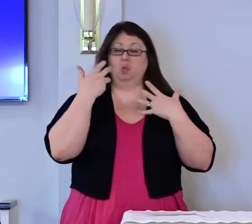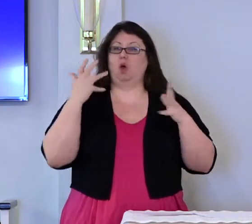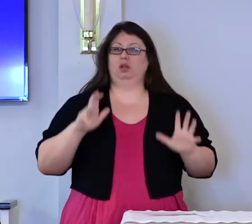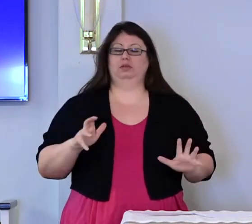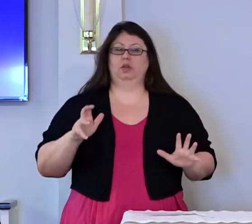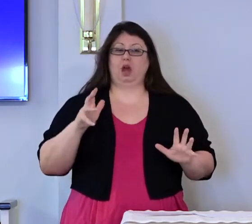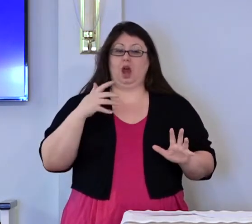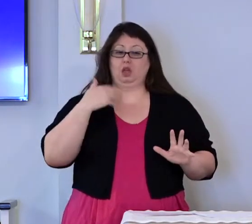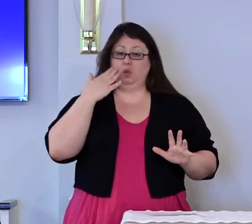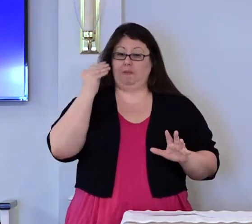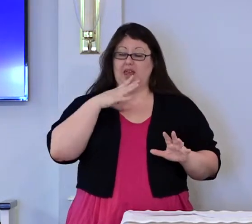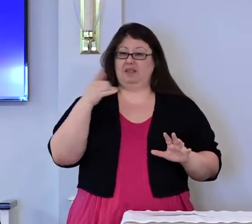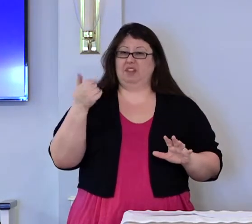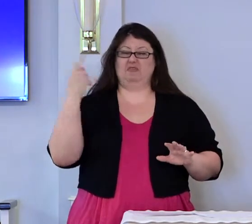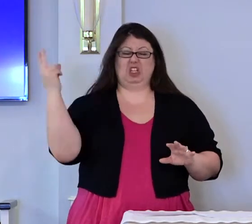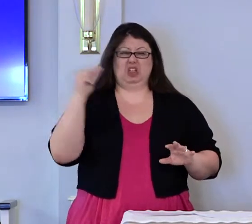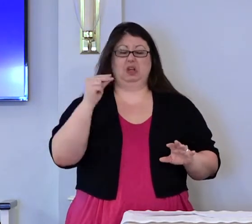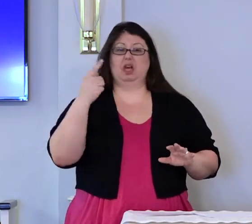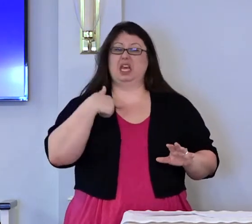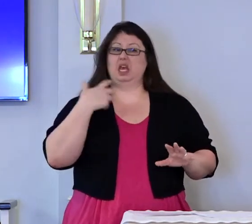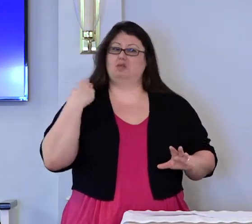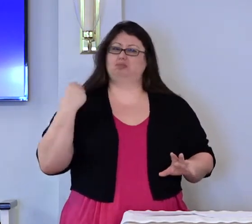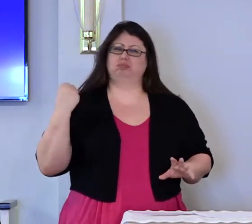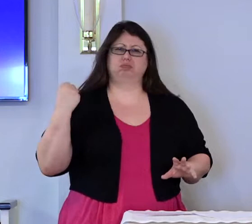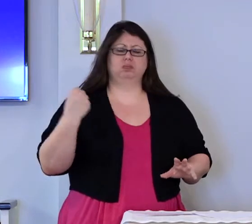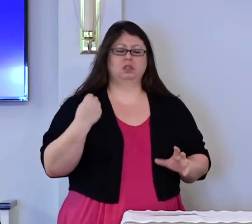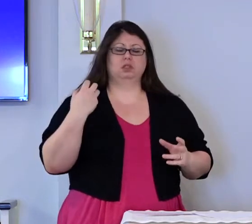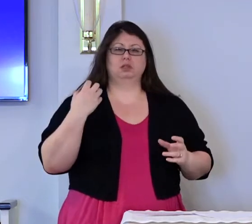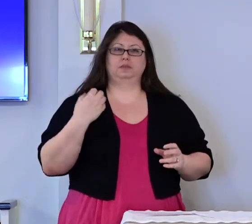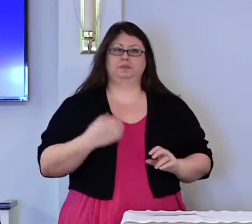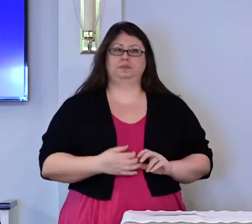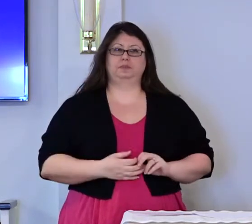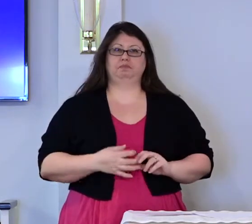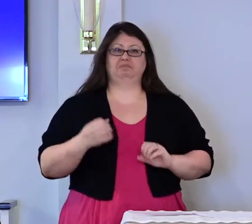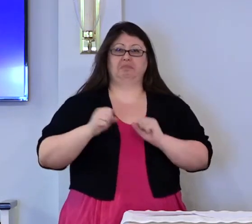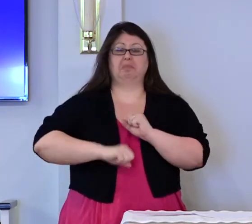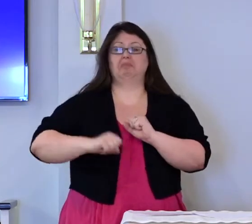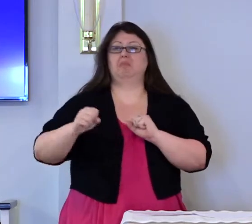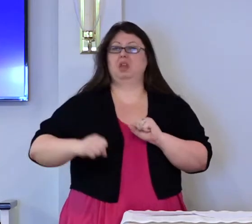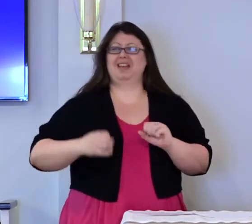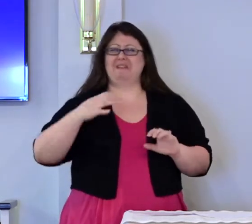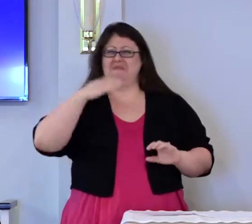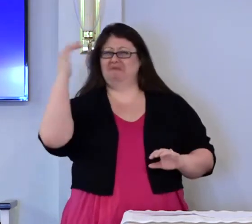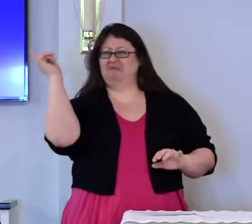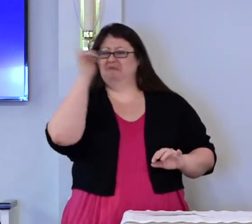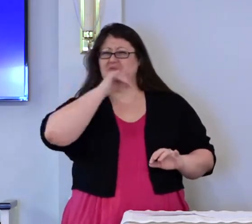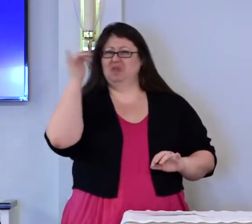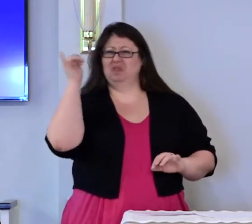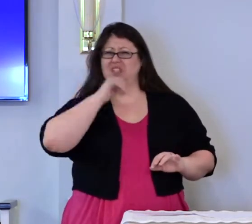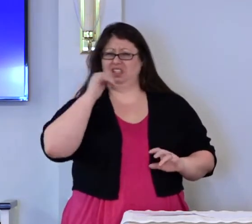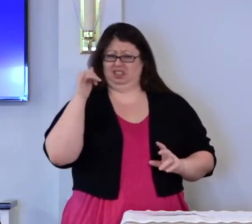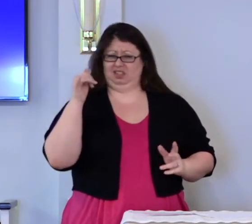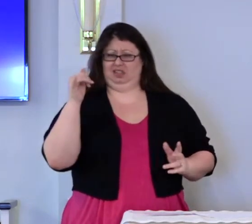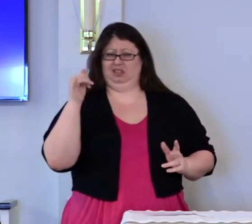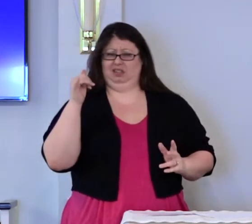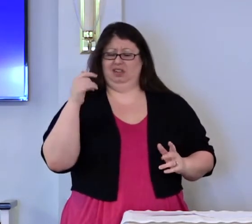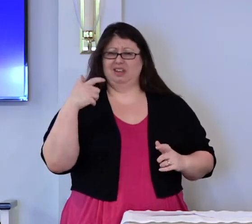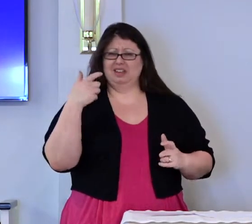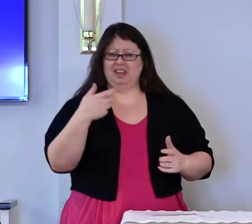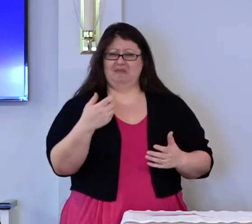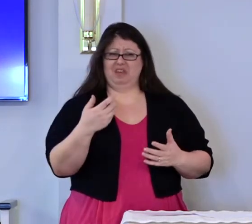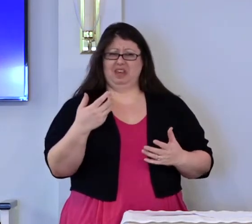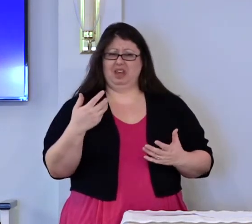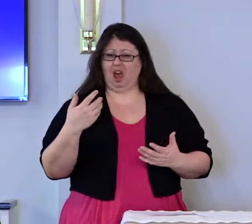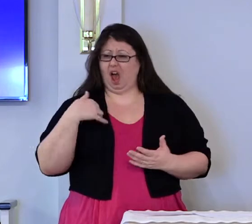He would hold forth at great length about the foolishness of giving